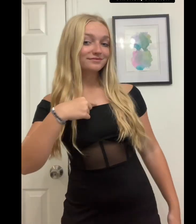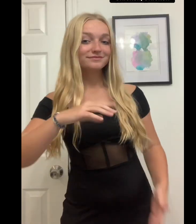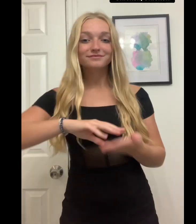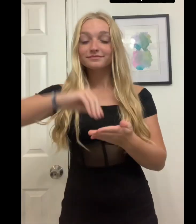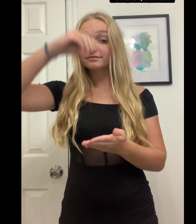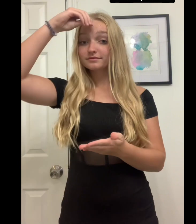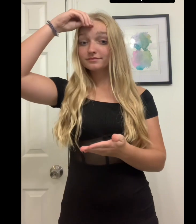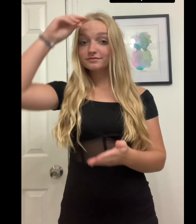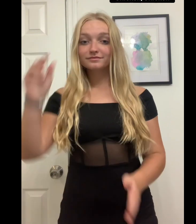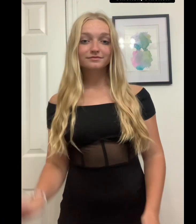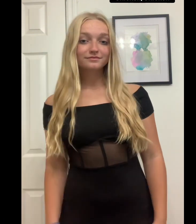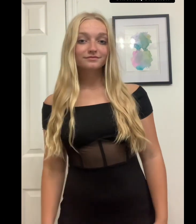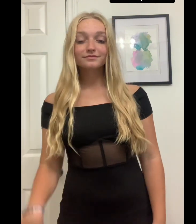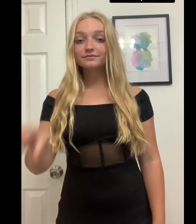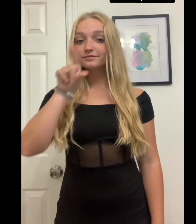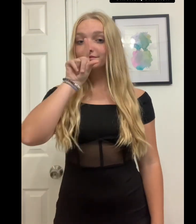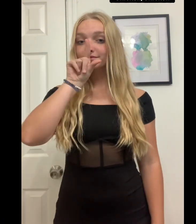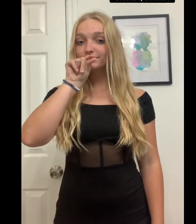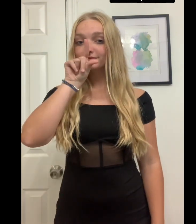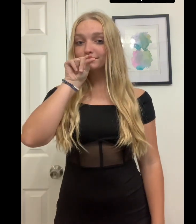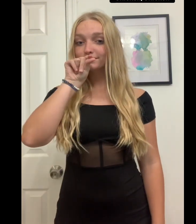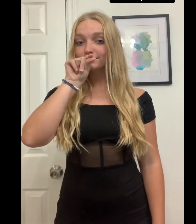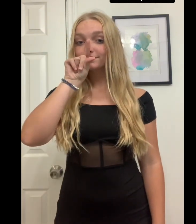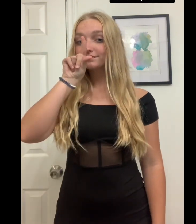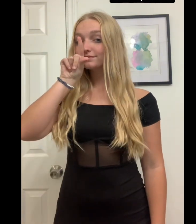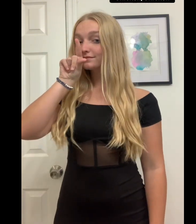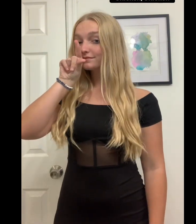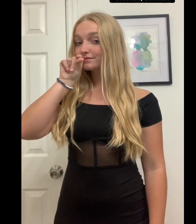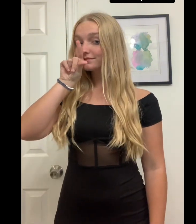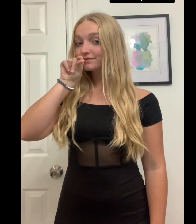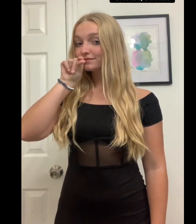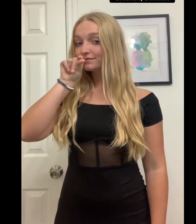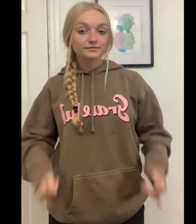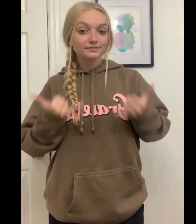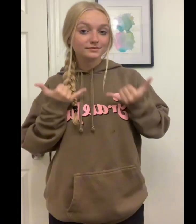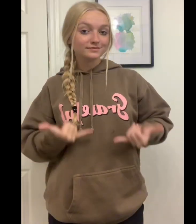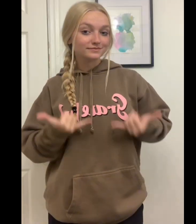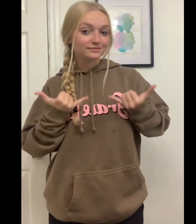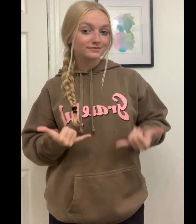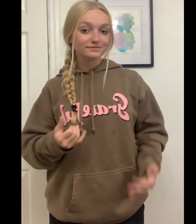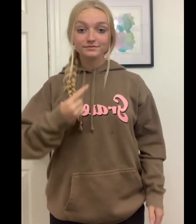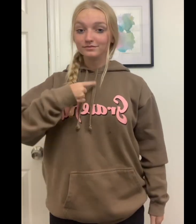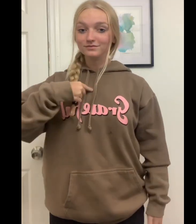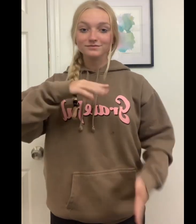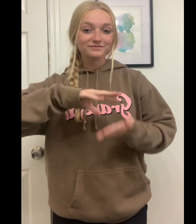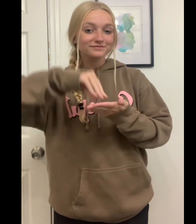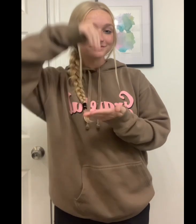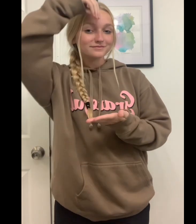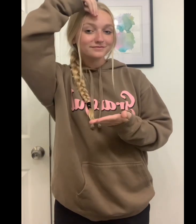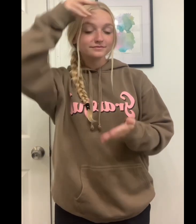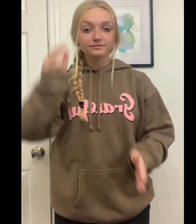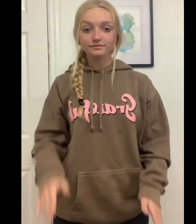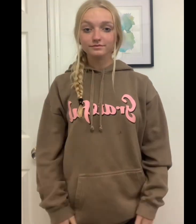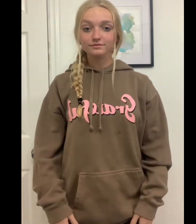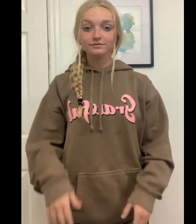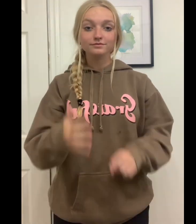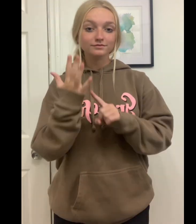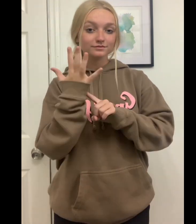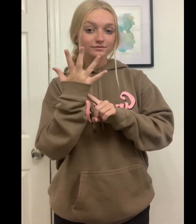learned chicken, chicken. Today I learned candle,